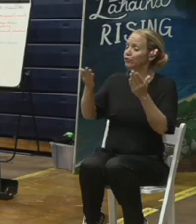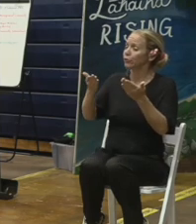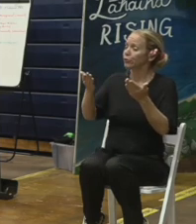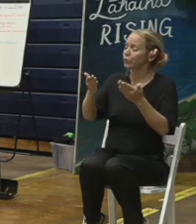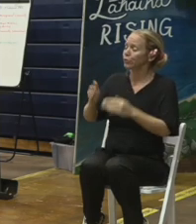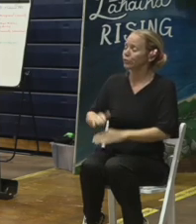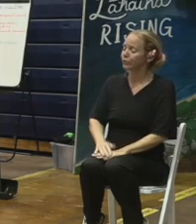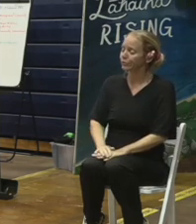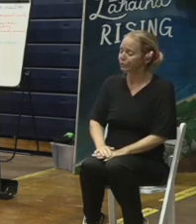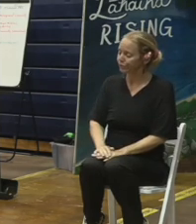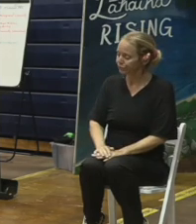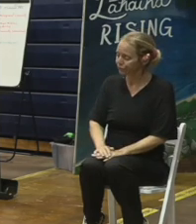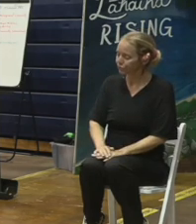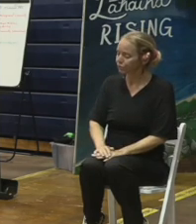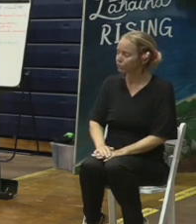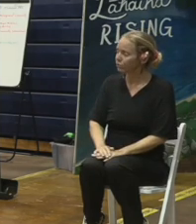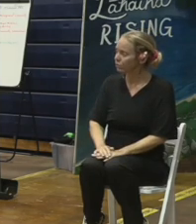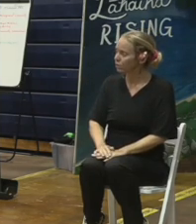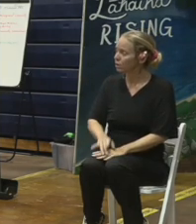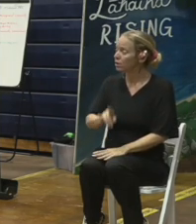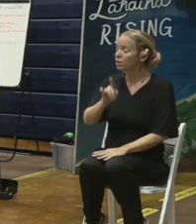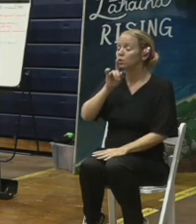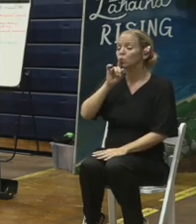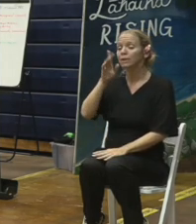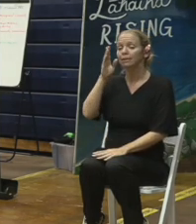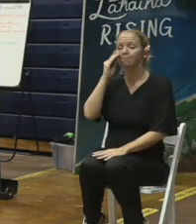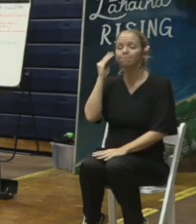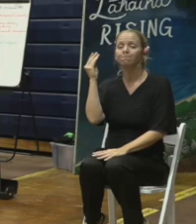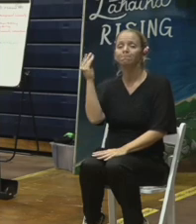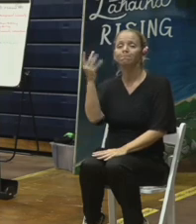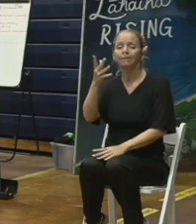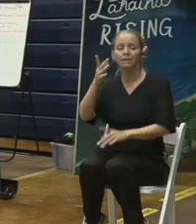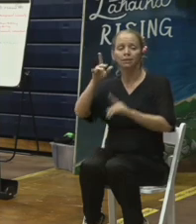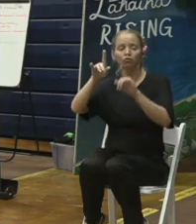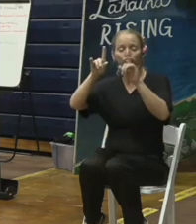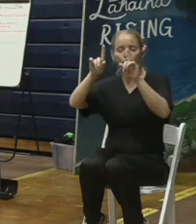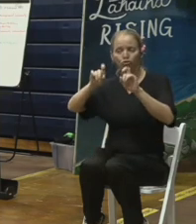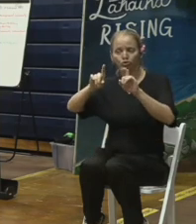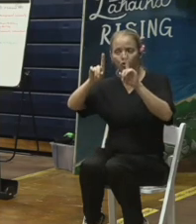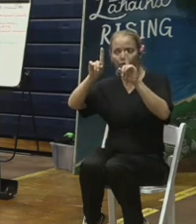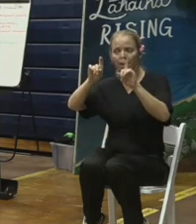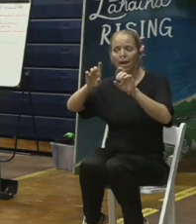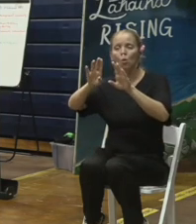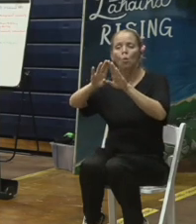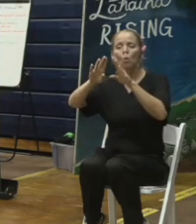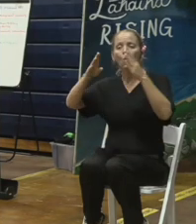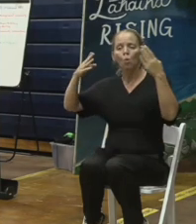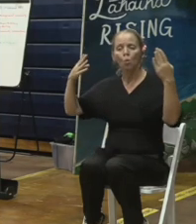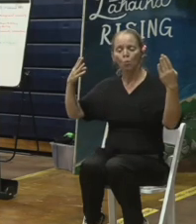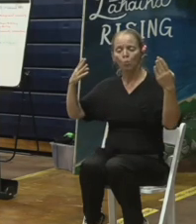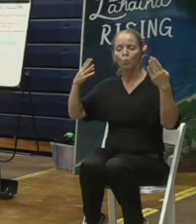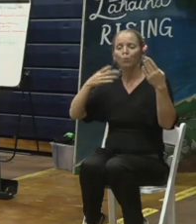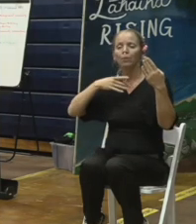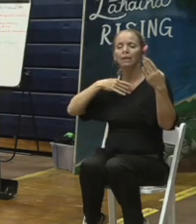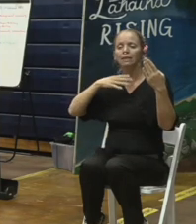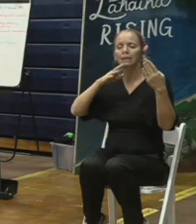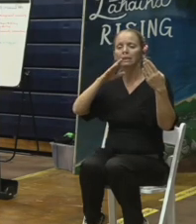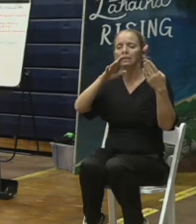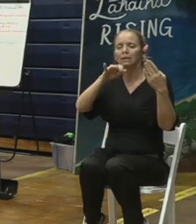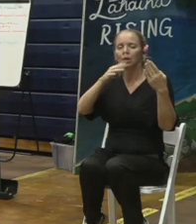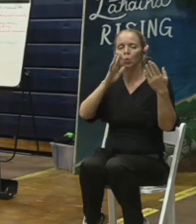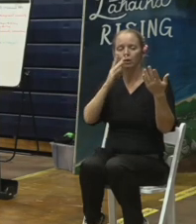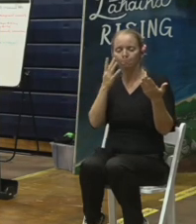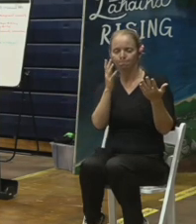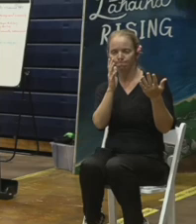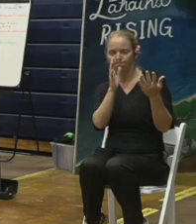yeah those are things and we're going to keep this survey open and I can speak with my team to make sure that this survey is readily available for more people